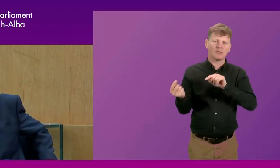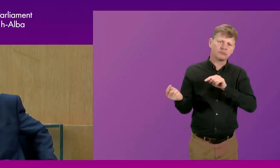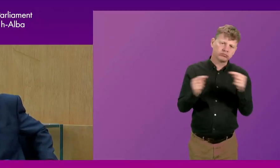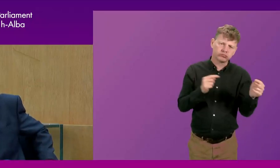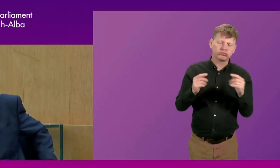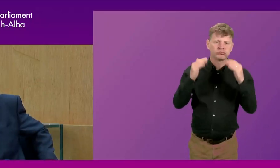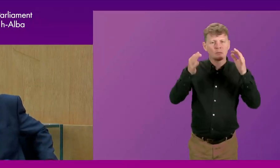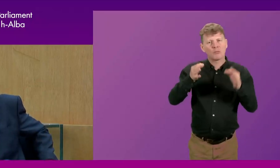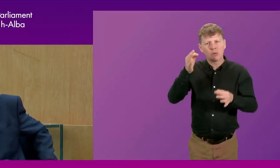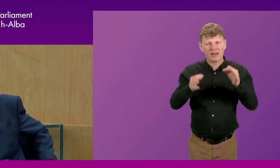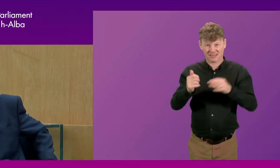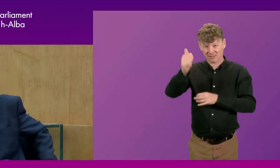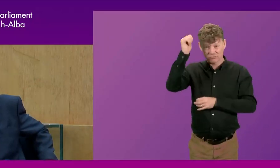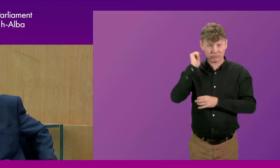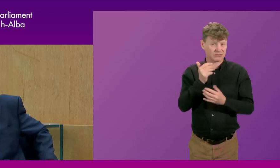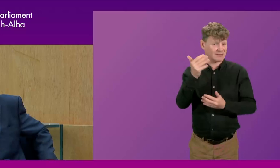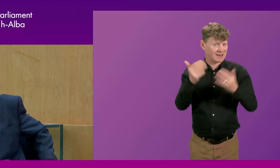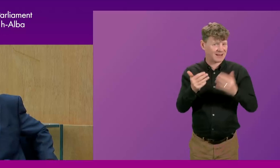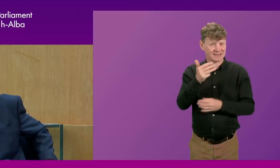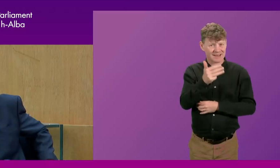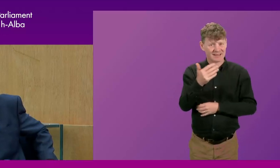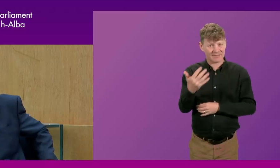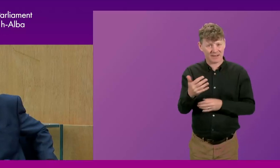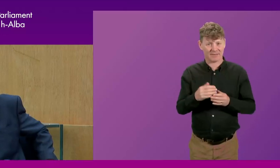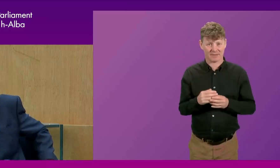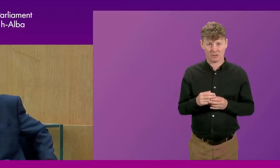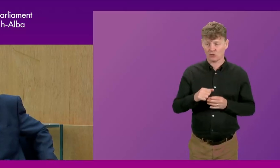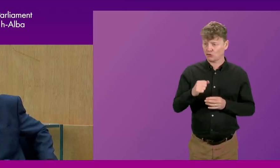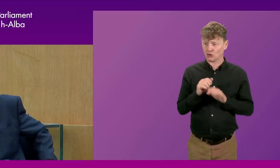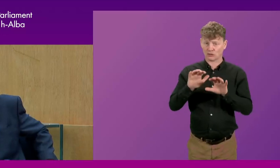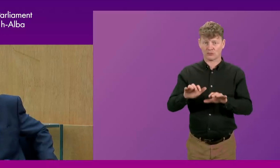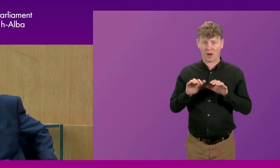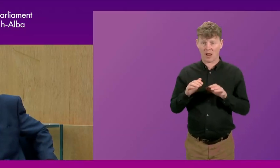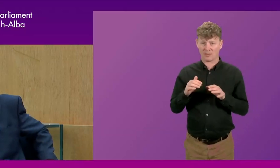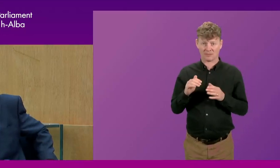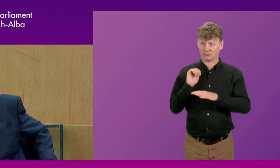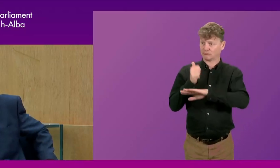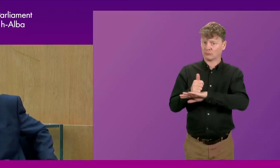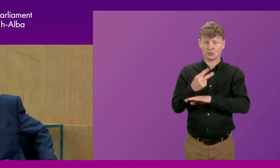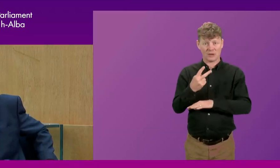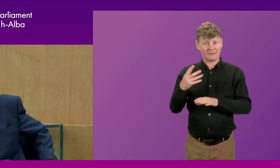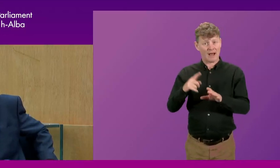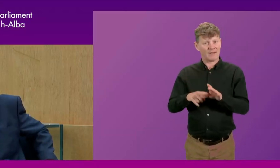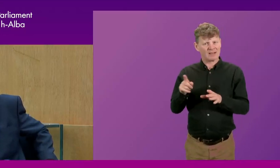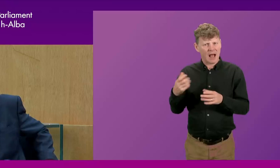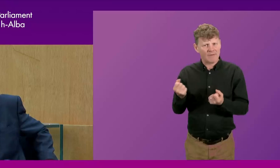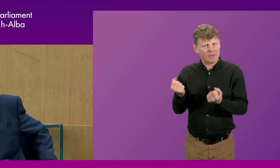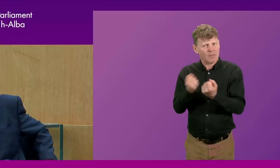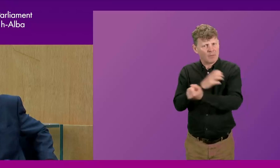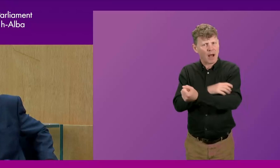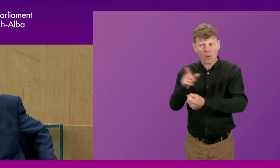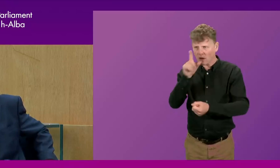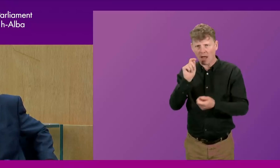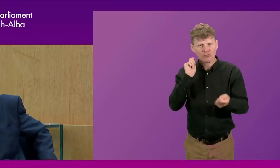That was 1995. We've had a Scottish parliament for 25 years with the power to change that